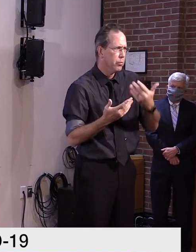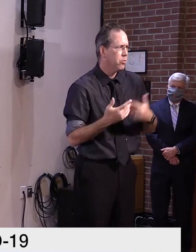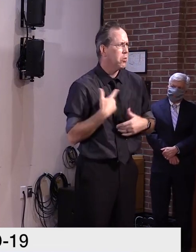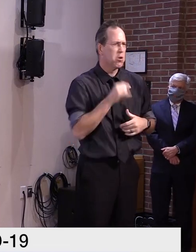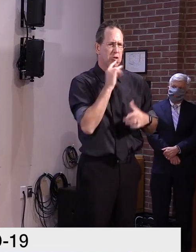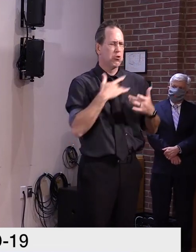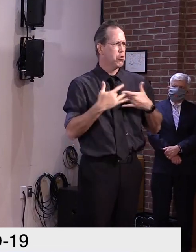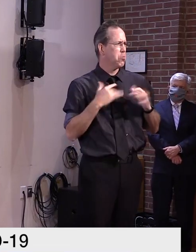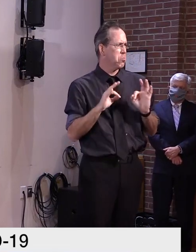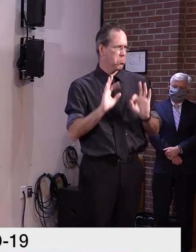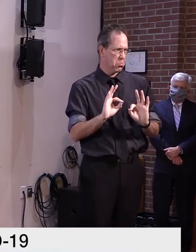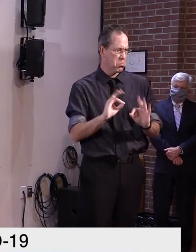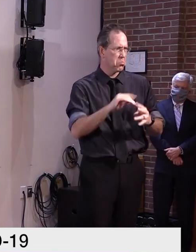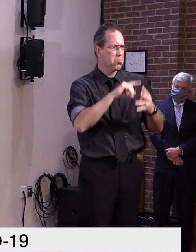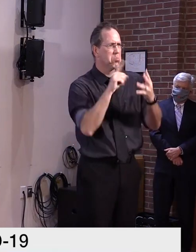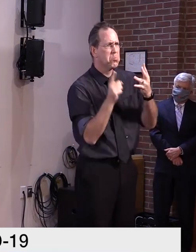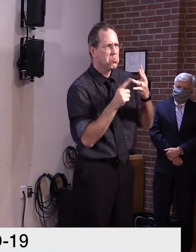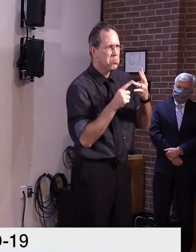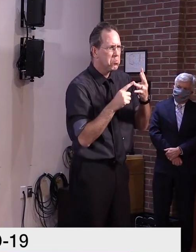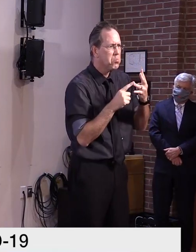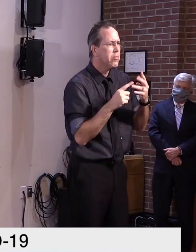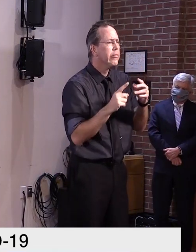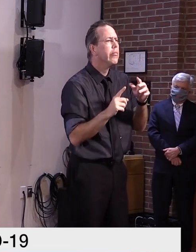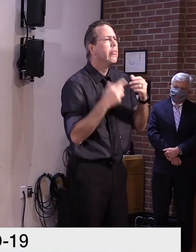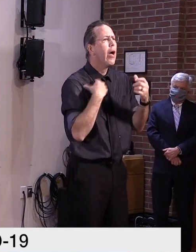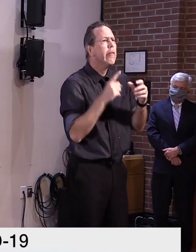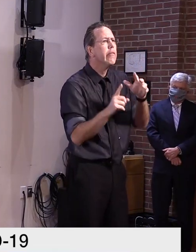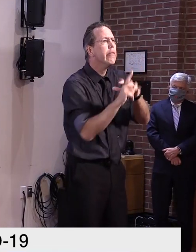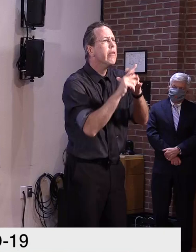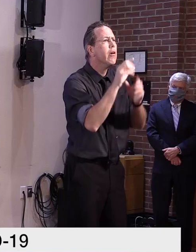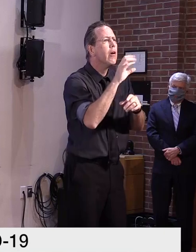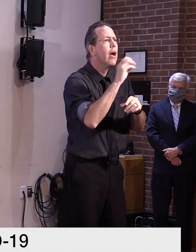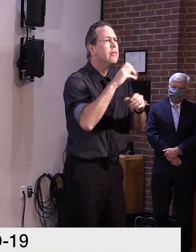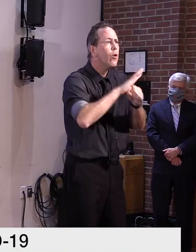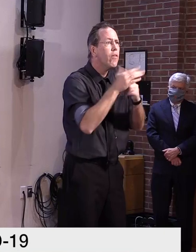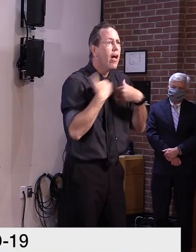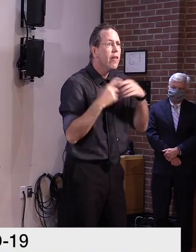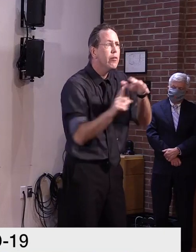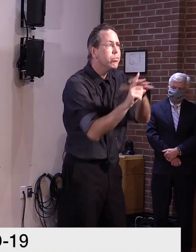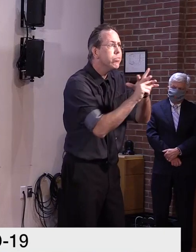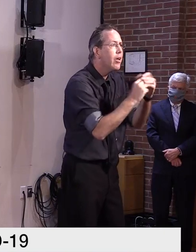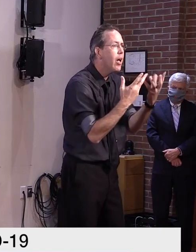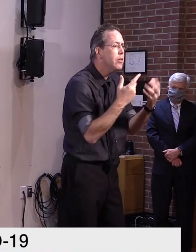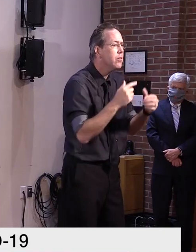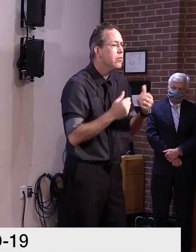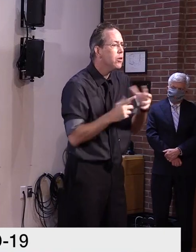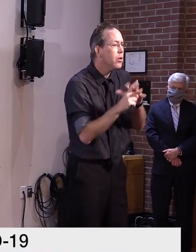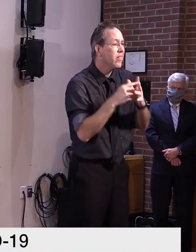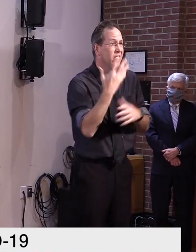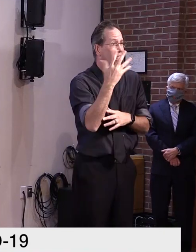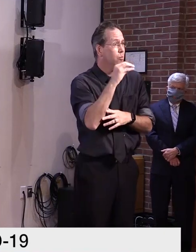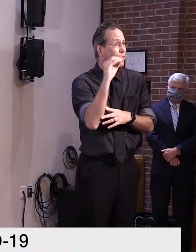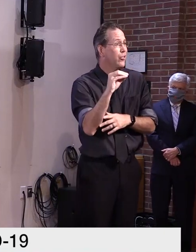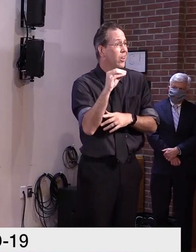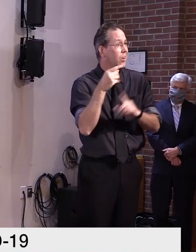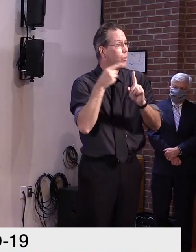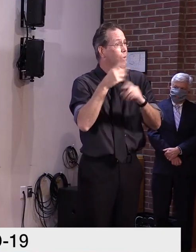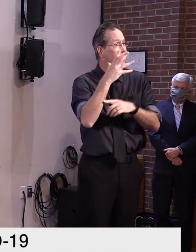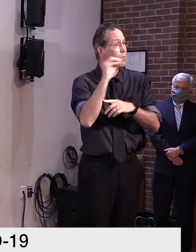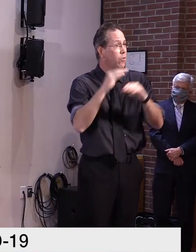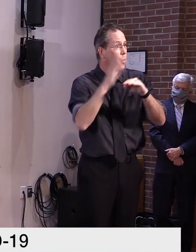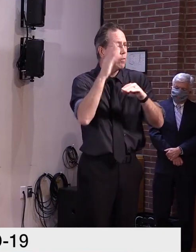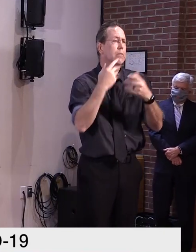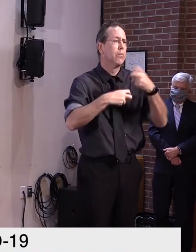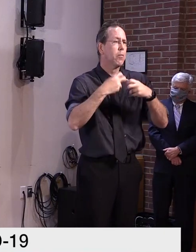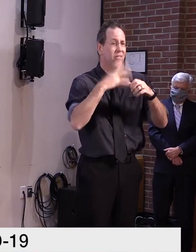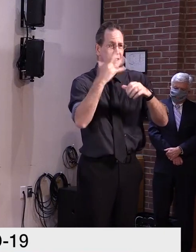Next is the positivity rate. Again, lowest positivity rate in the country the last seven days. We've had extraordinarily low positivity